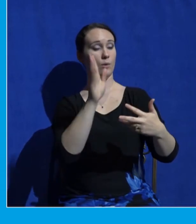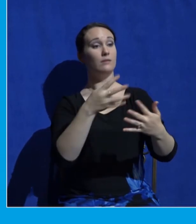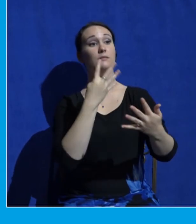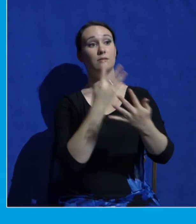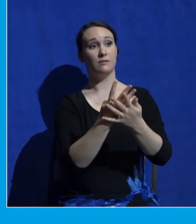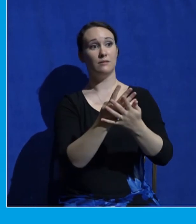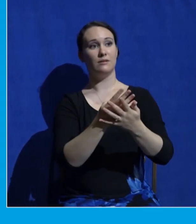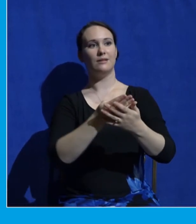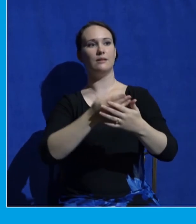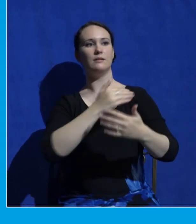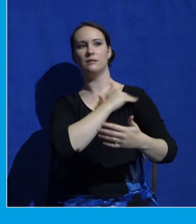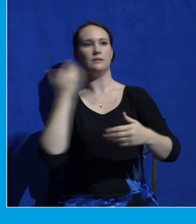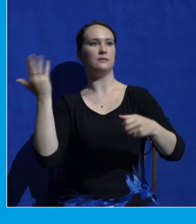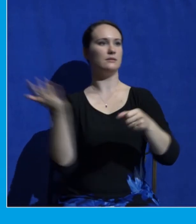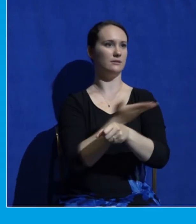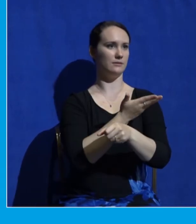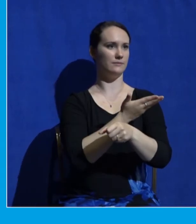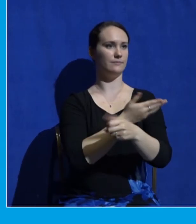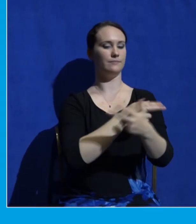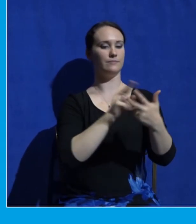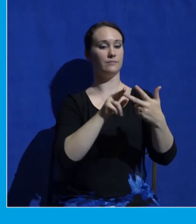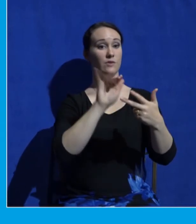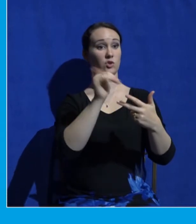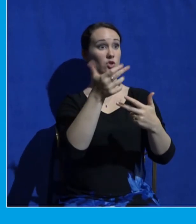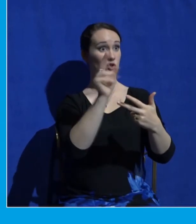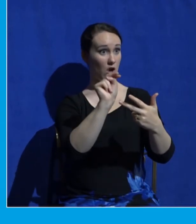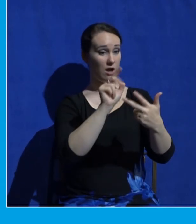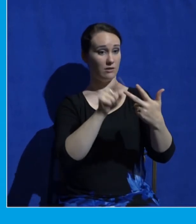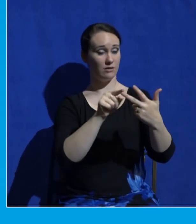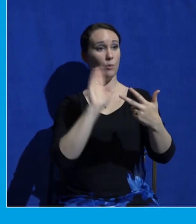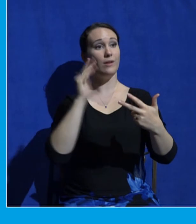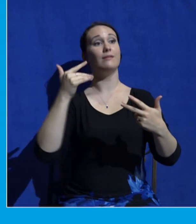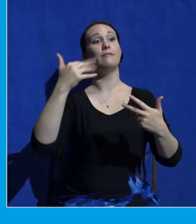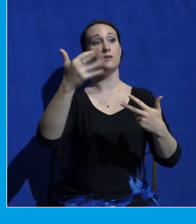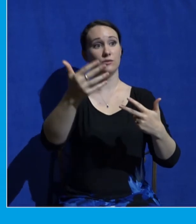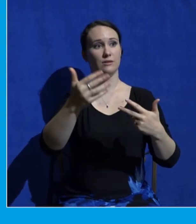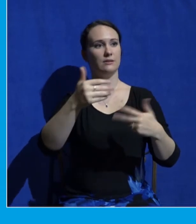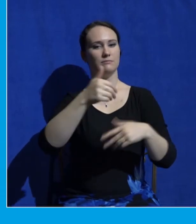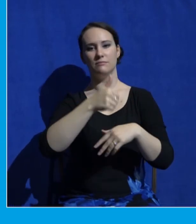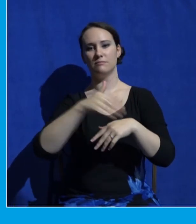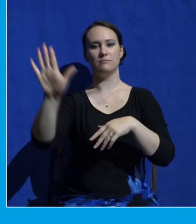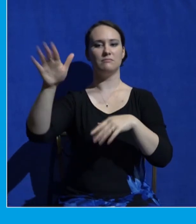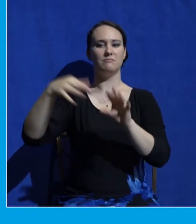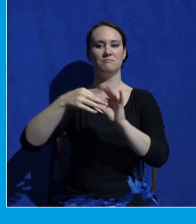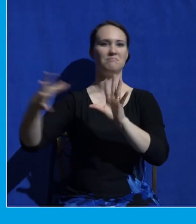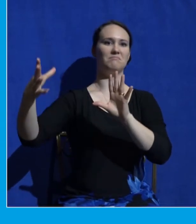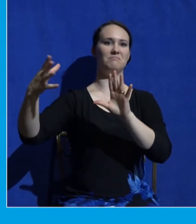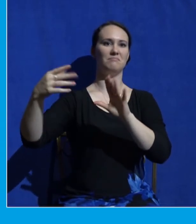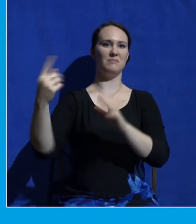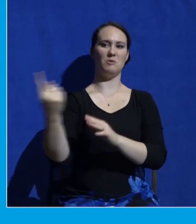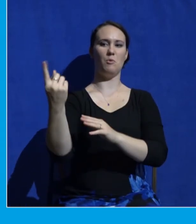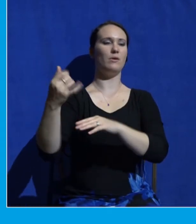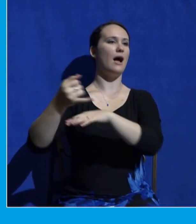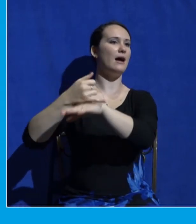John is going to be exiled on an island. How are they going to make it through all of that?